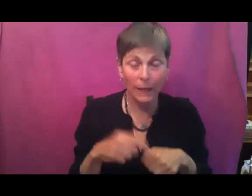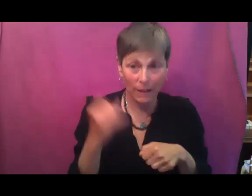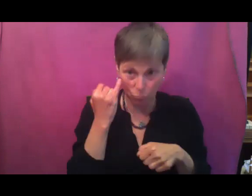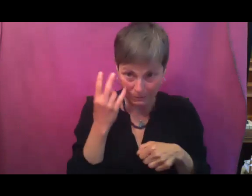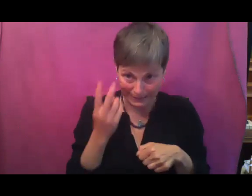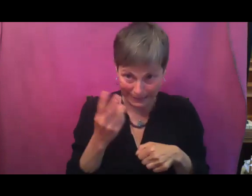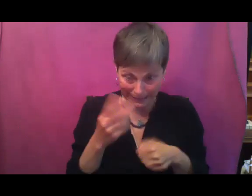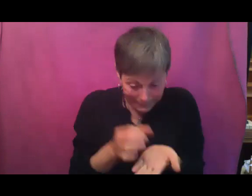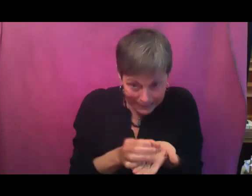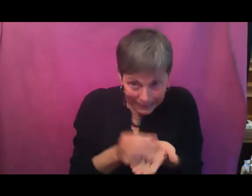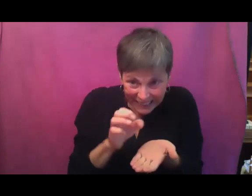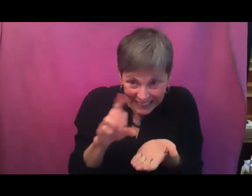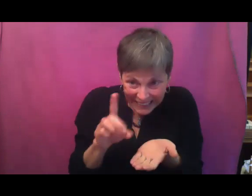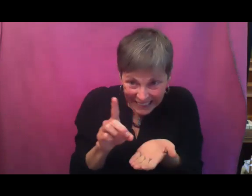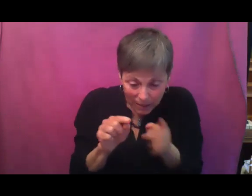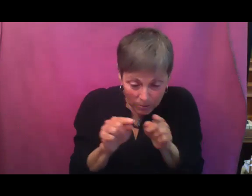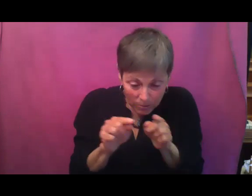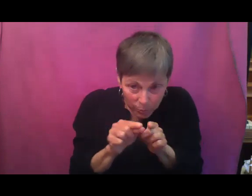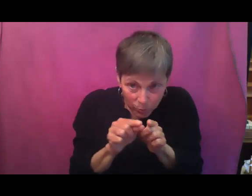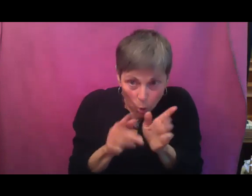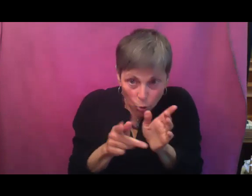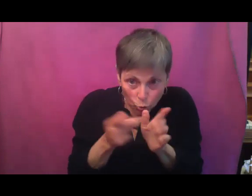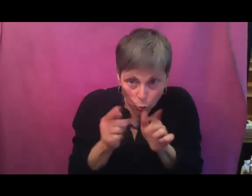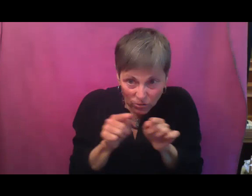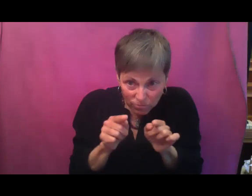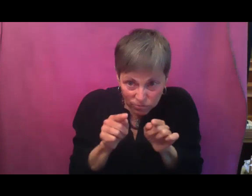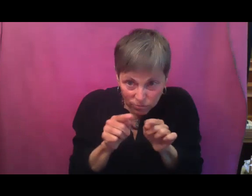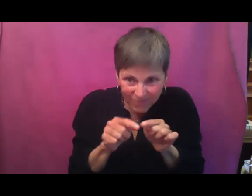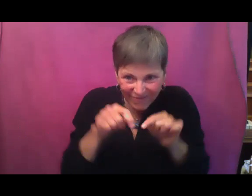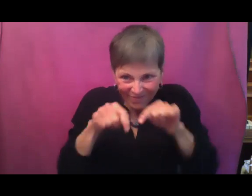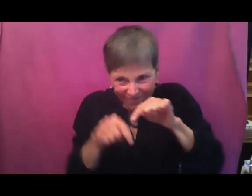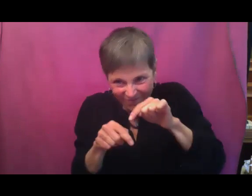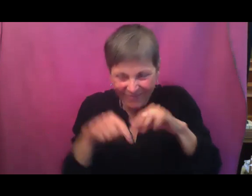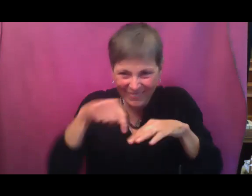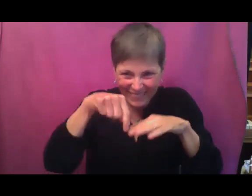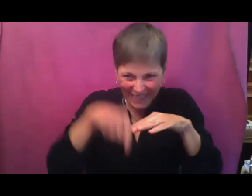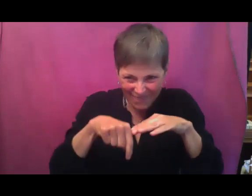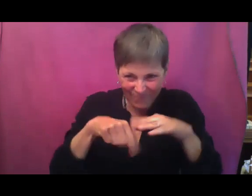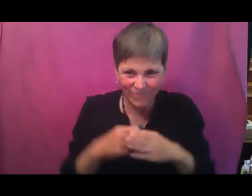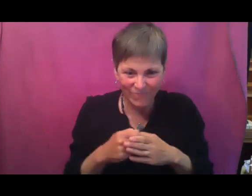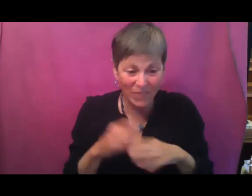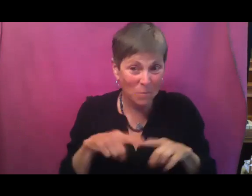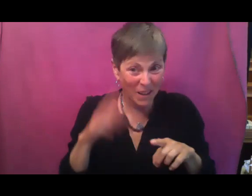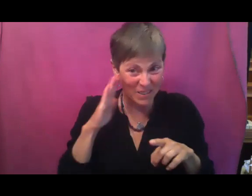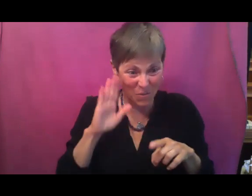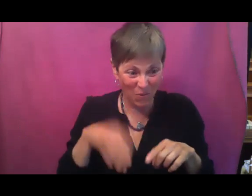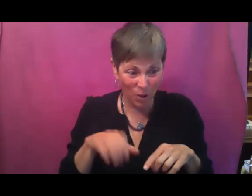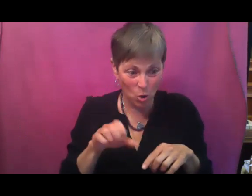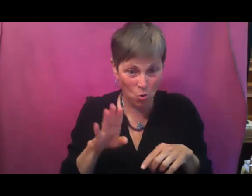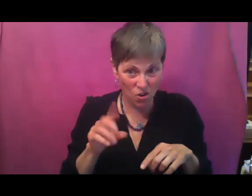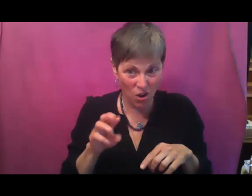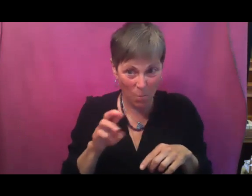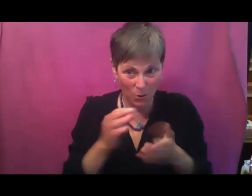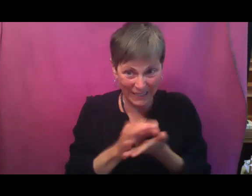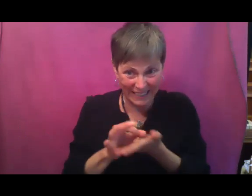the depth of that seed. There can be quite a bit of different sizes of cucumber seeds.